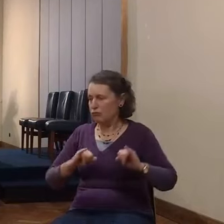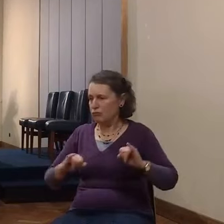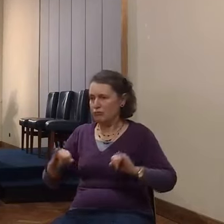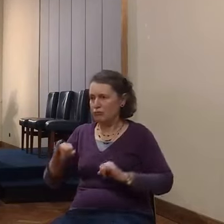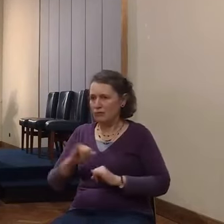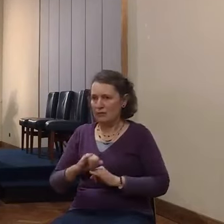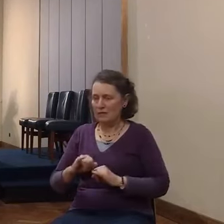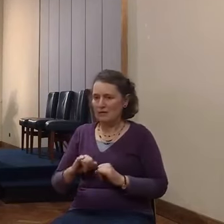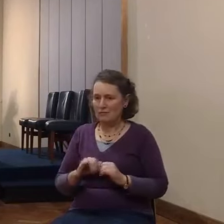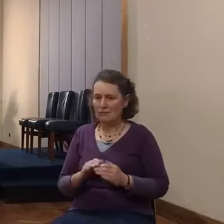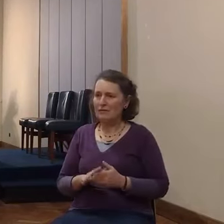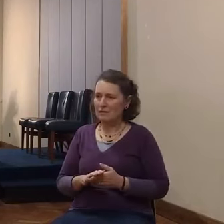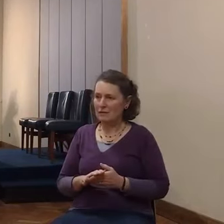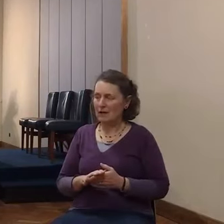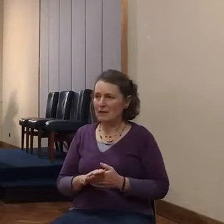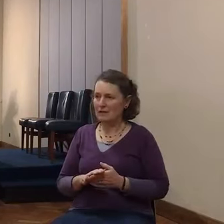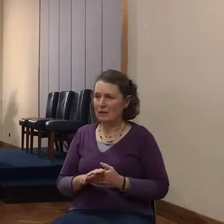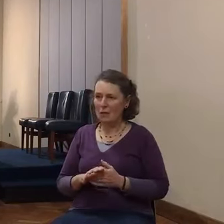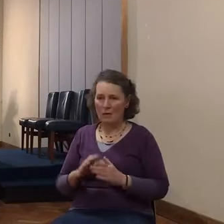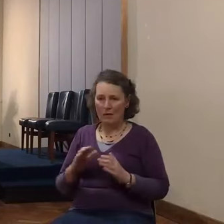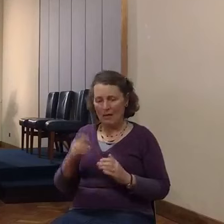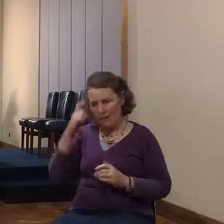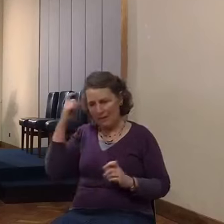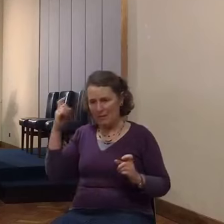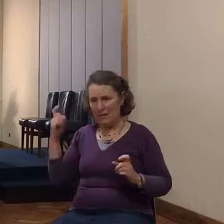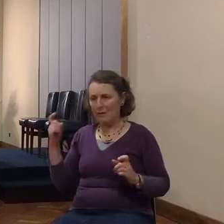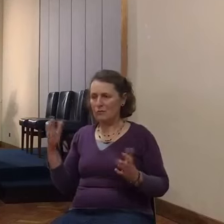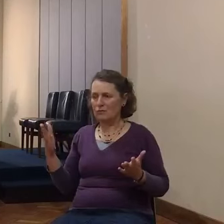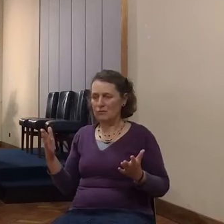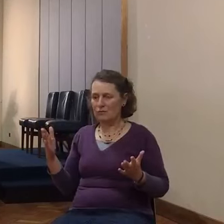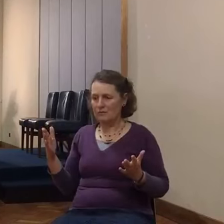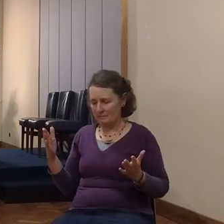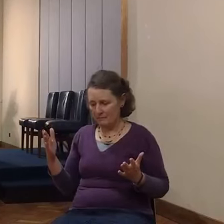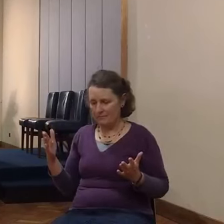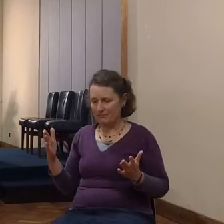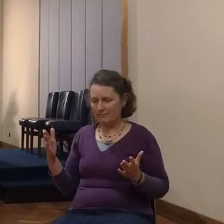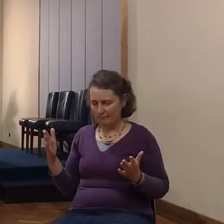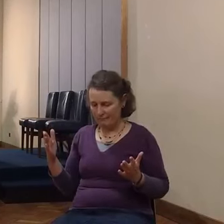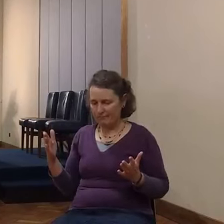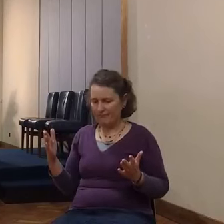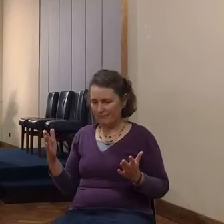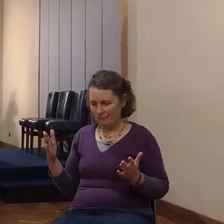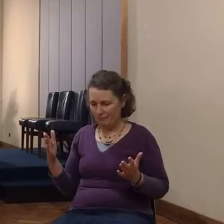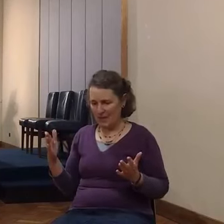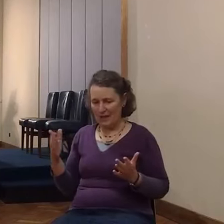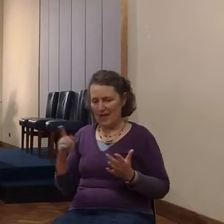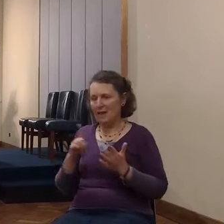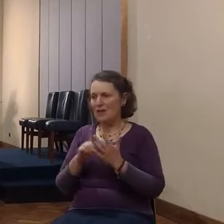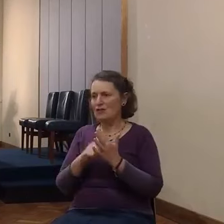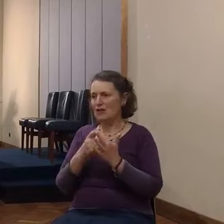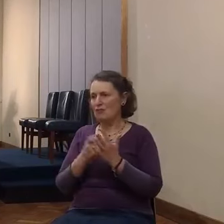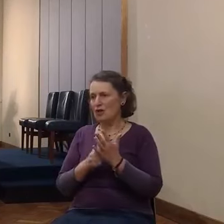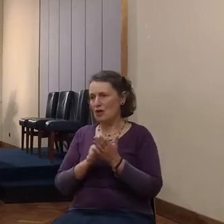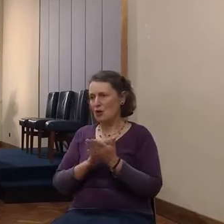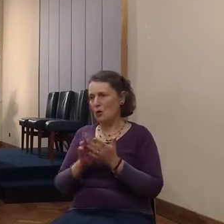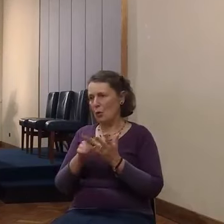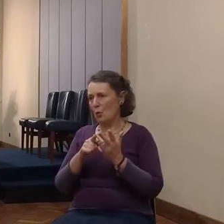of the battle of Jericho and God's miraculous overruling